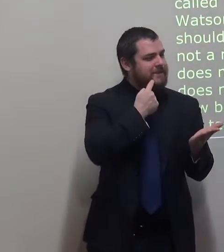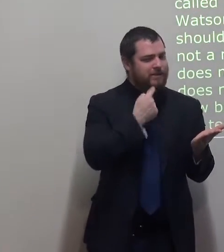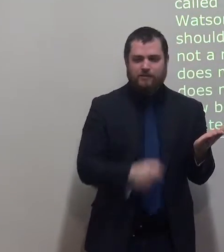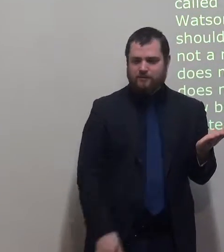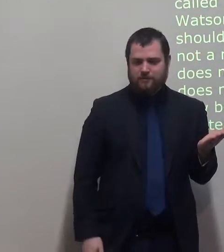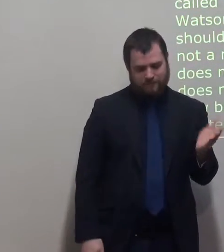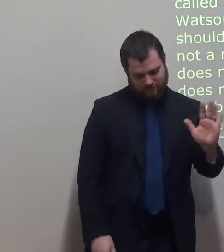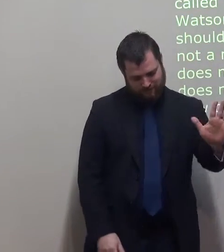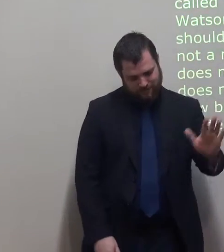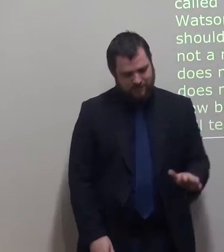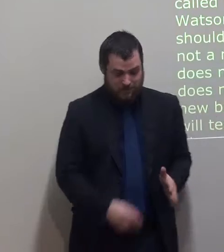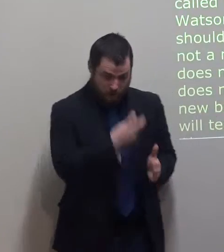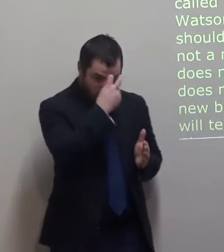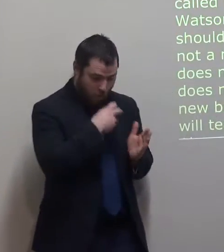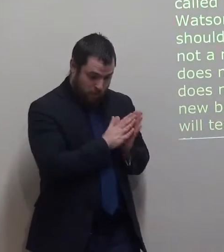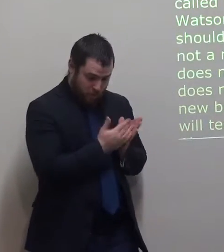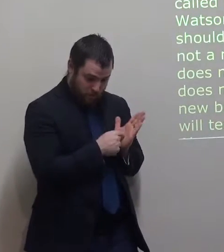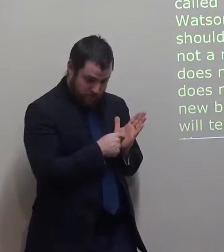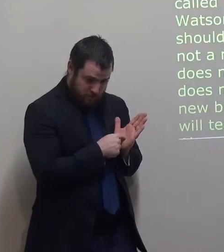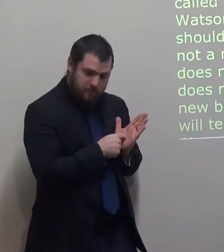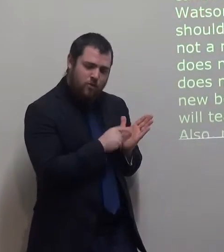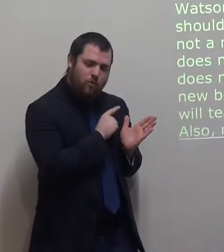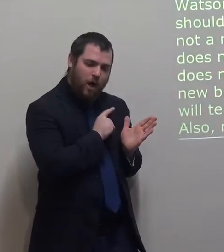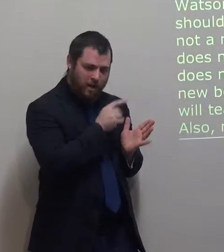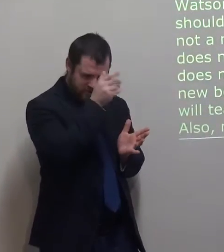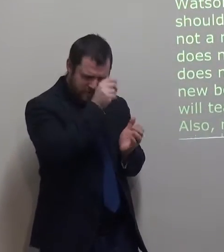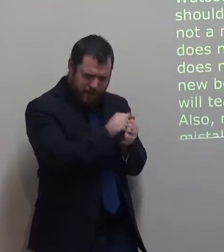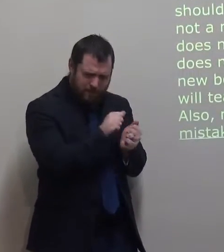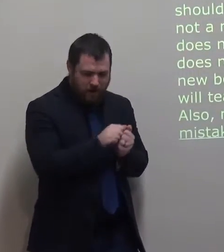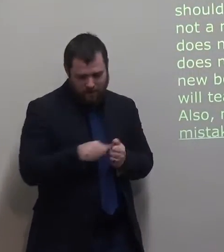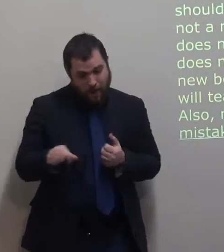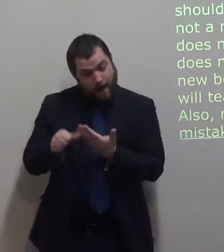Because the Bible does not change, and the doctrine does not change. Do I want